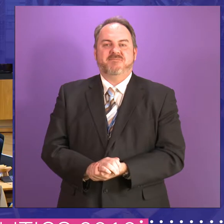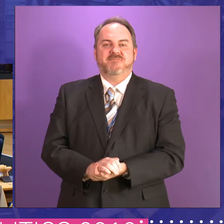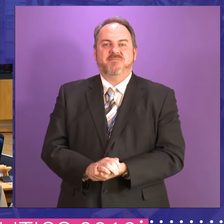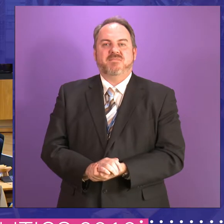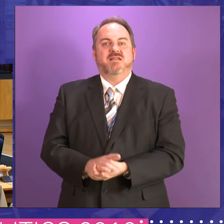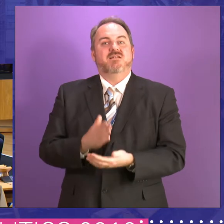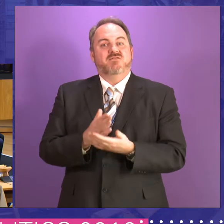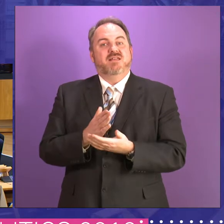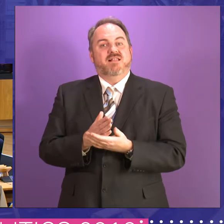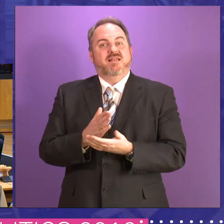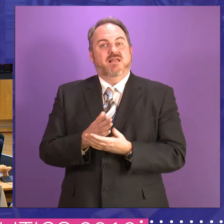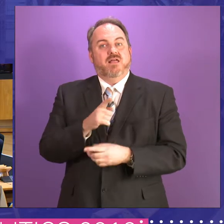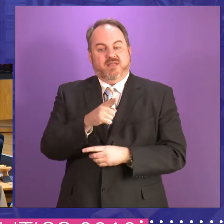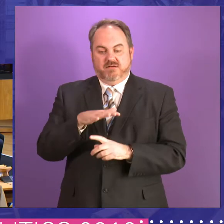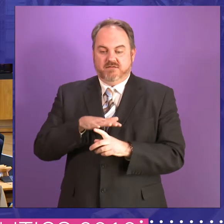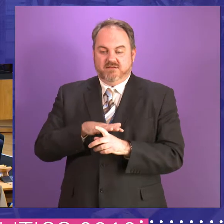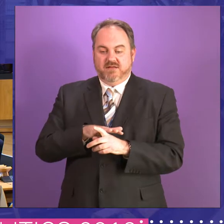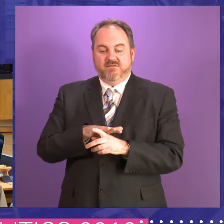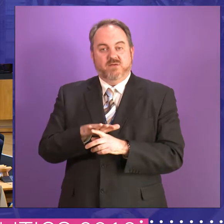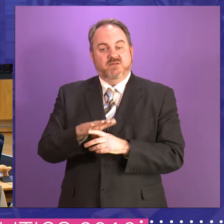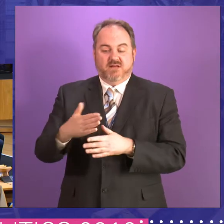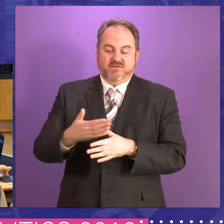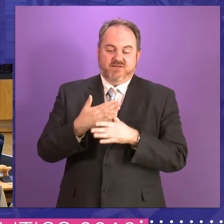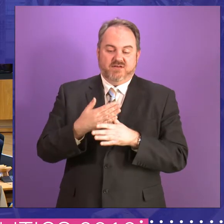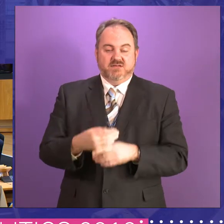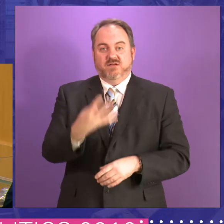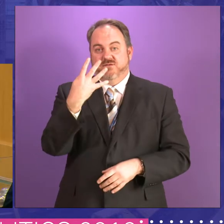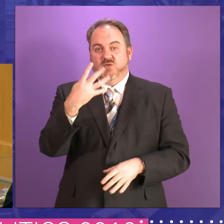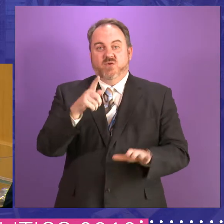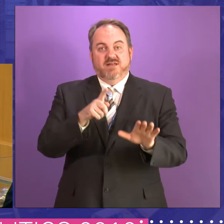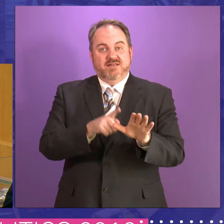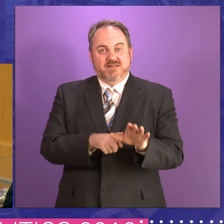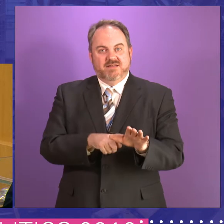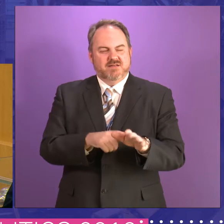that did pervade most of the first four years of the parliament. made friendships,